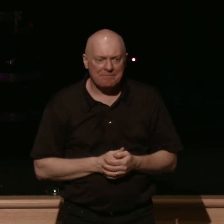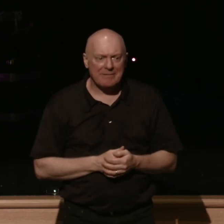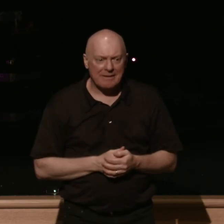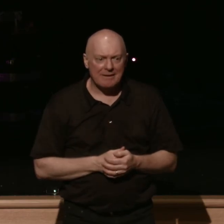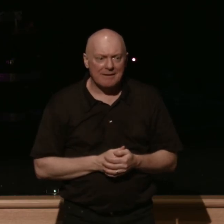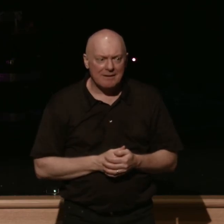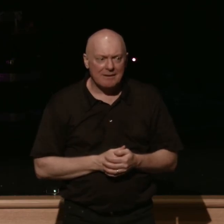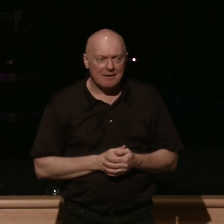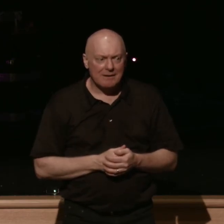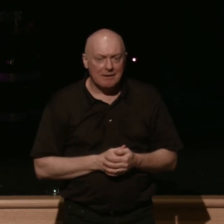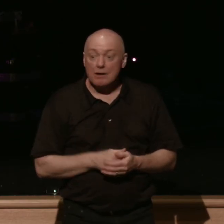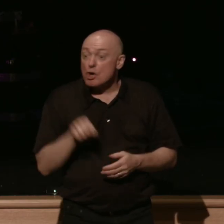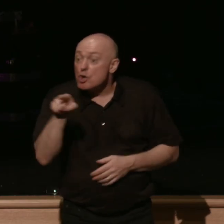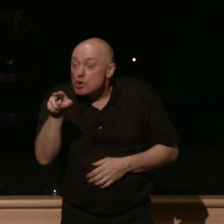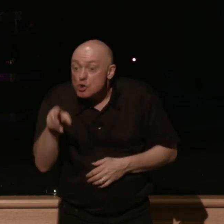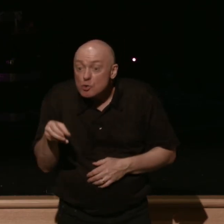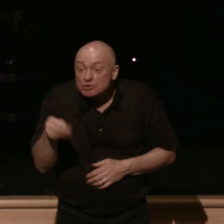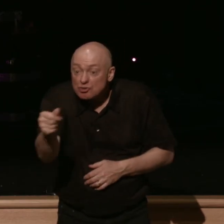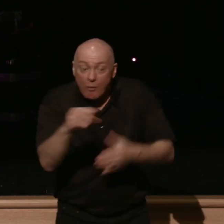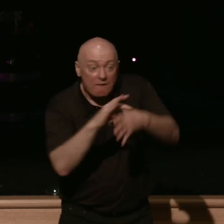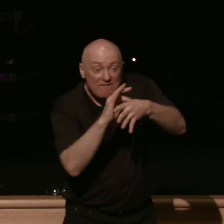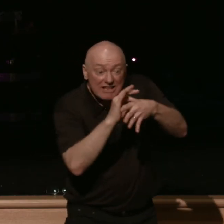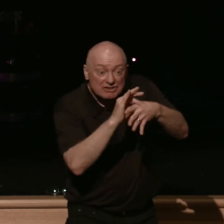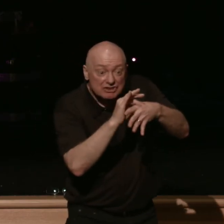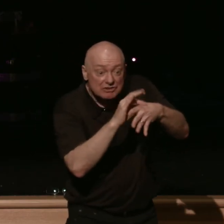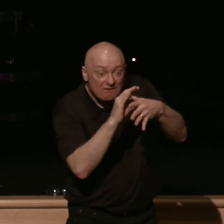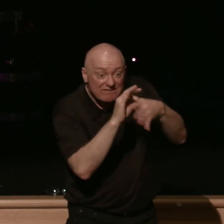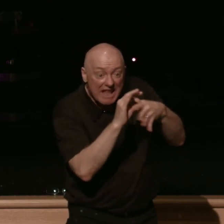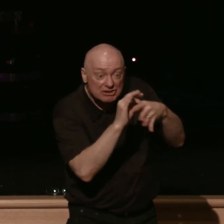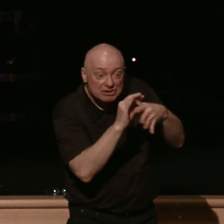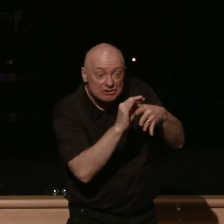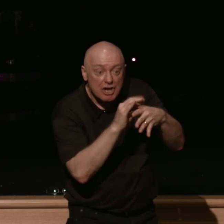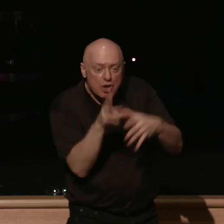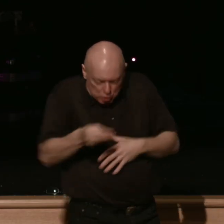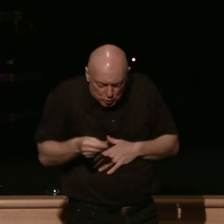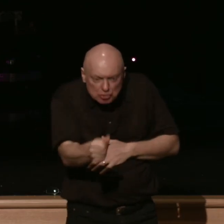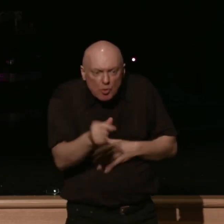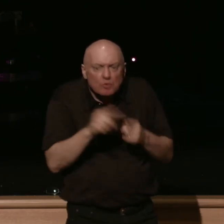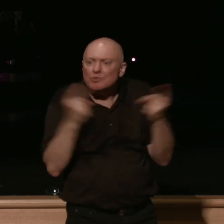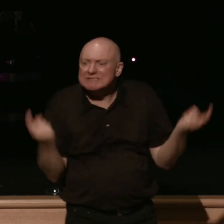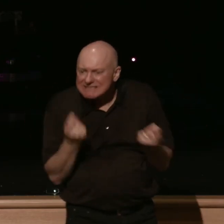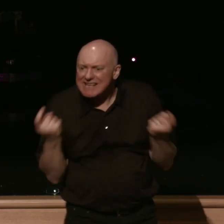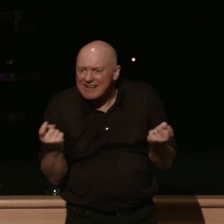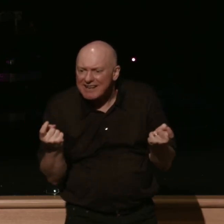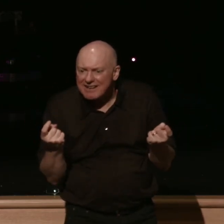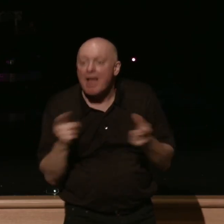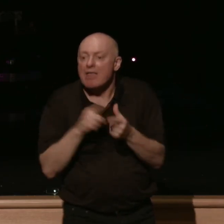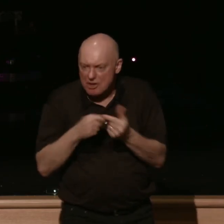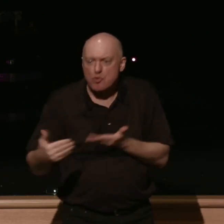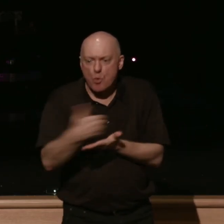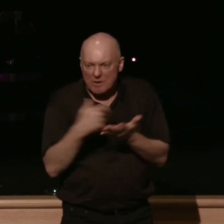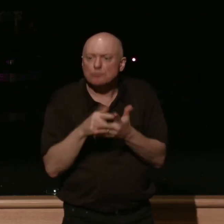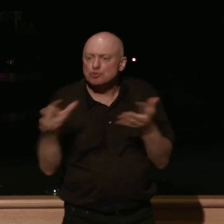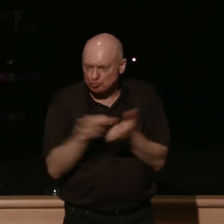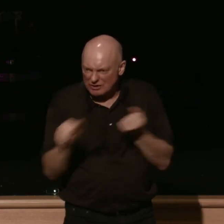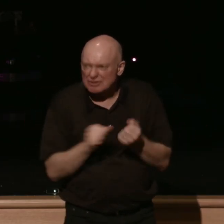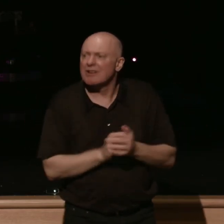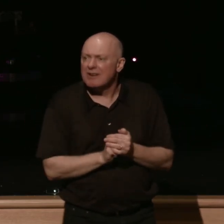you sow to the flesh you sow to sin you reap destruction you reap